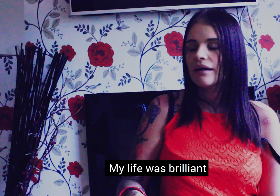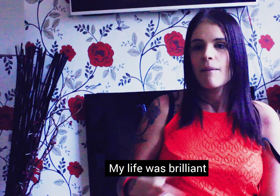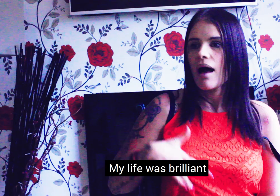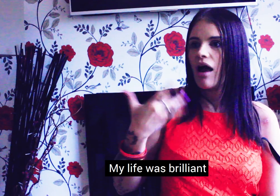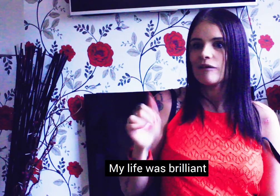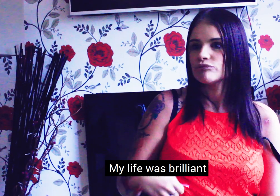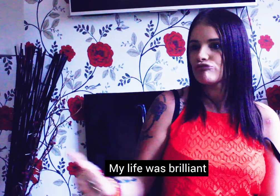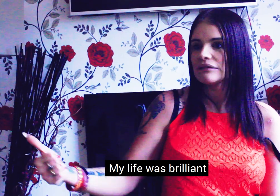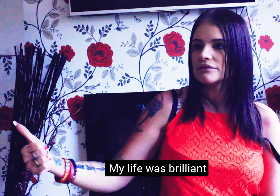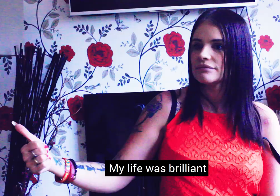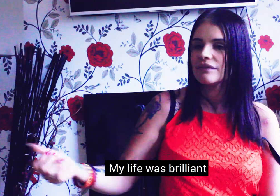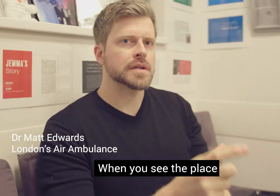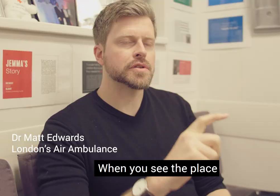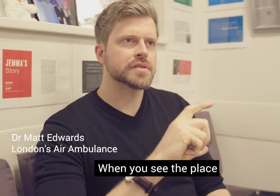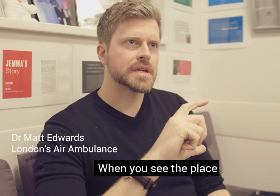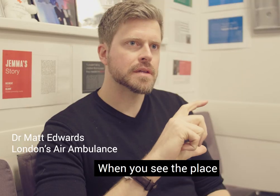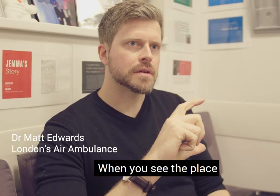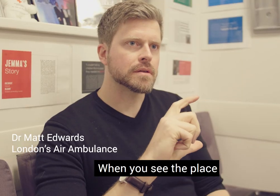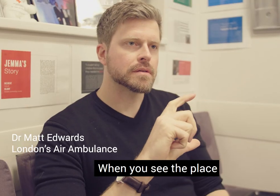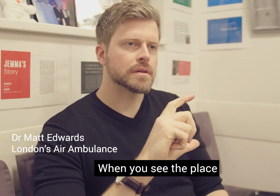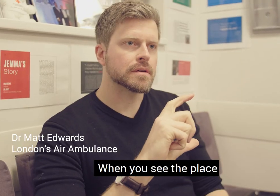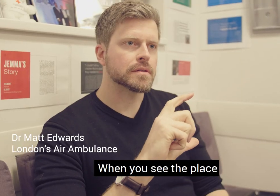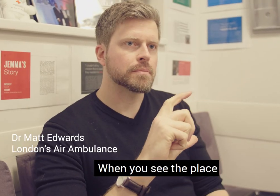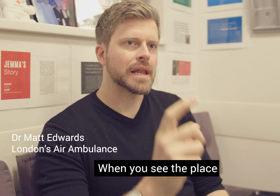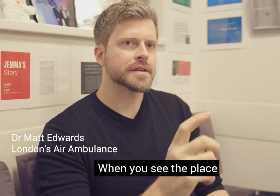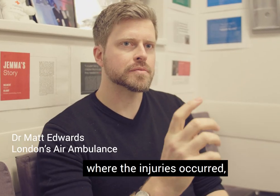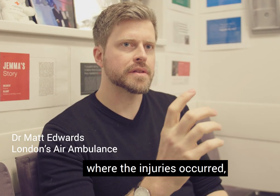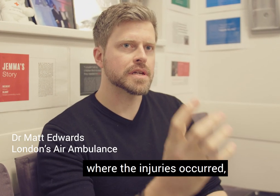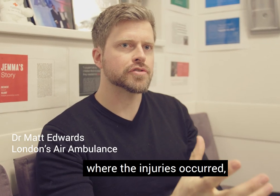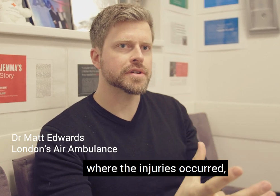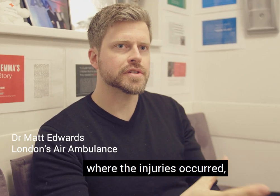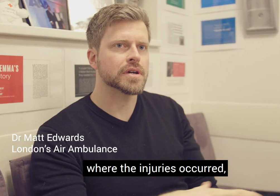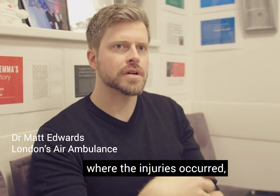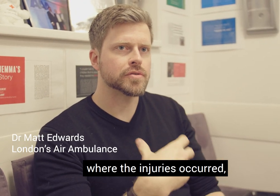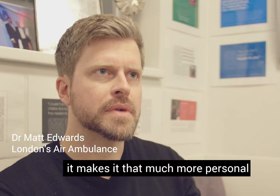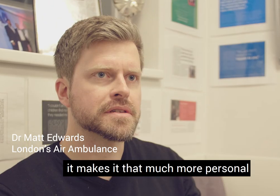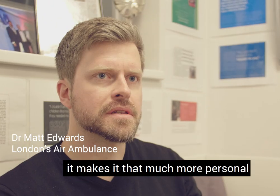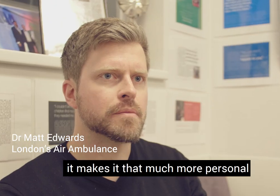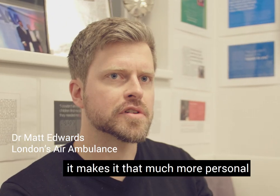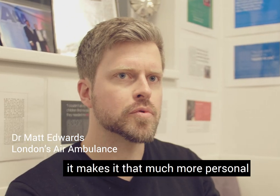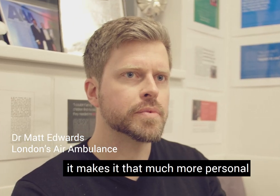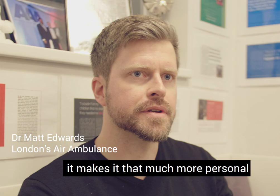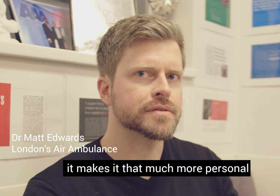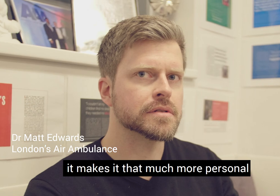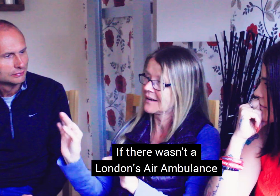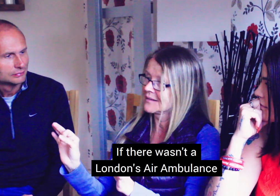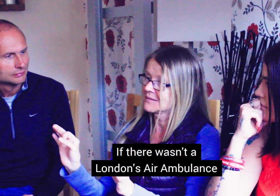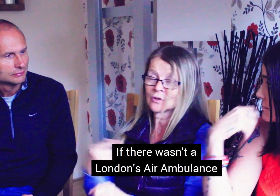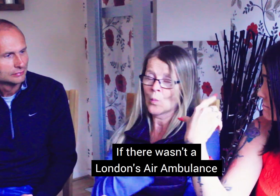My life was brilliant. When you see the place where the injury has occurred, it makes it that much more personal. If there wasn't a